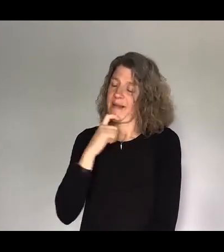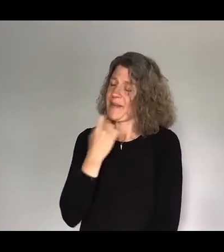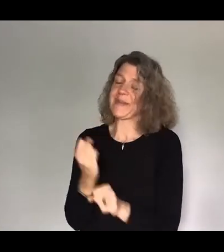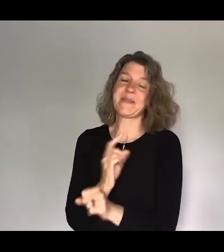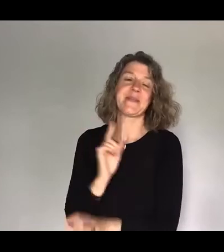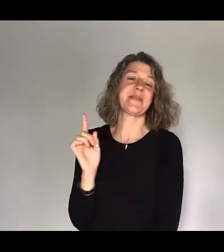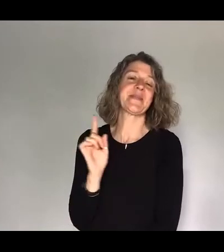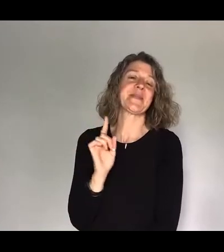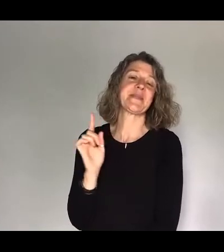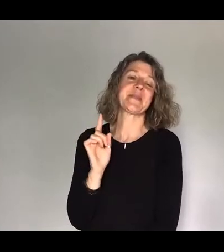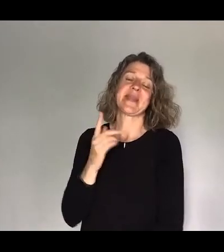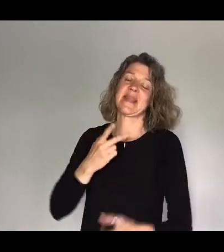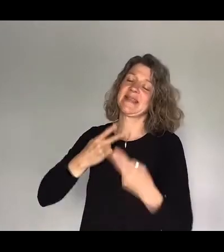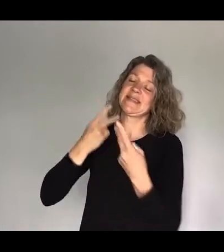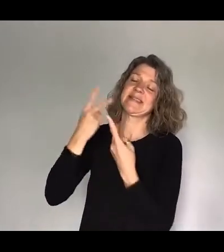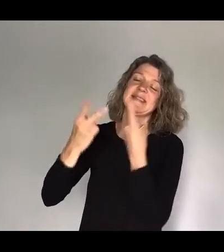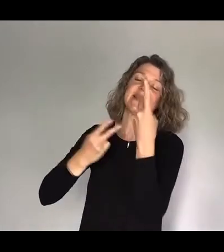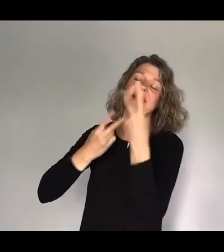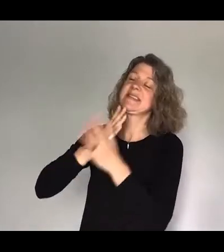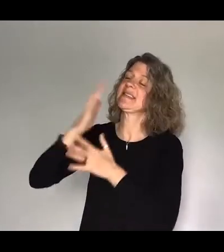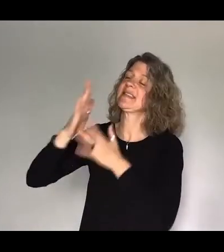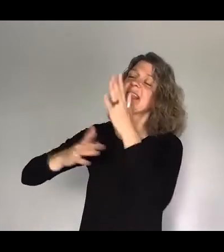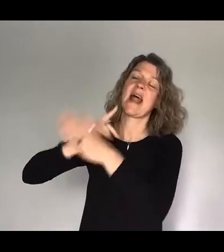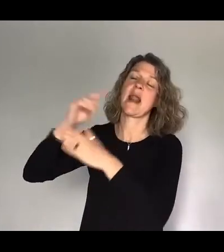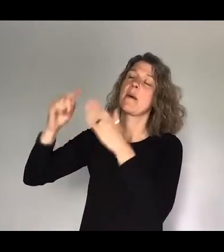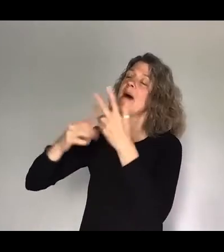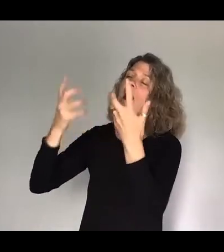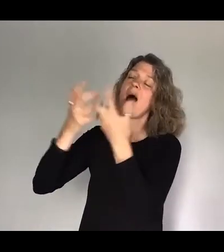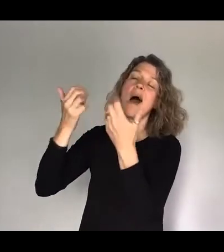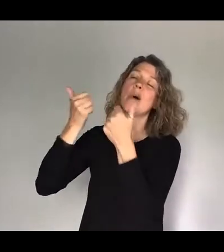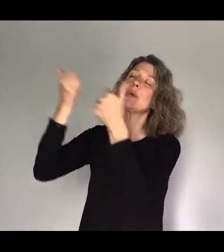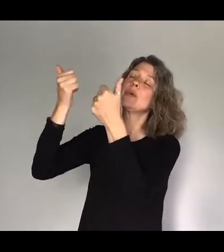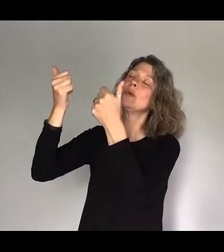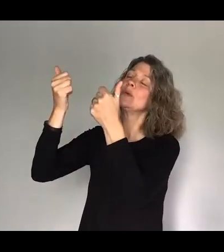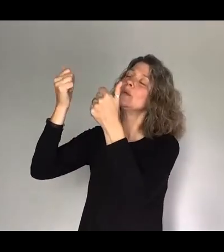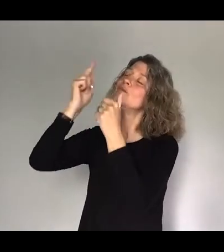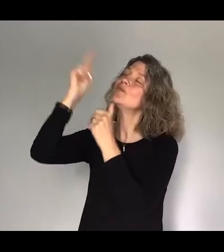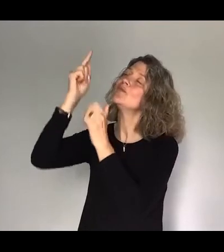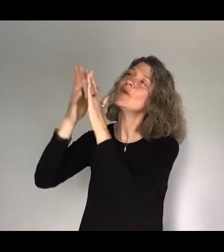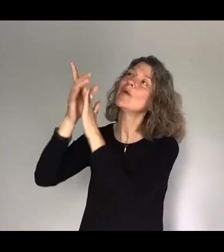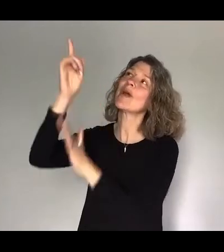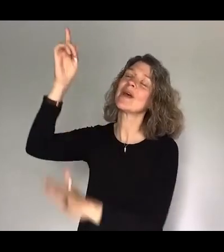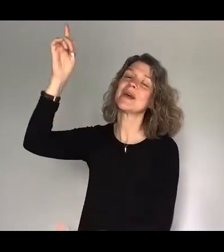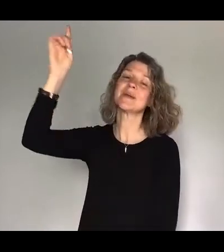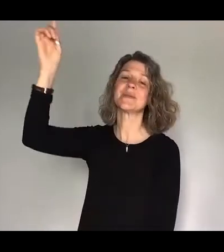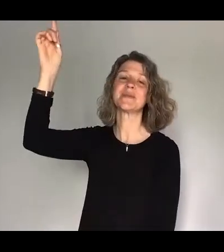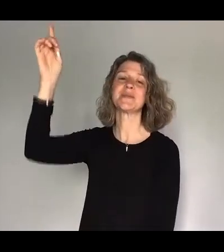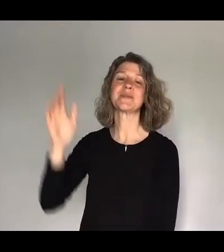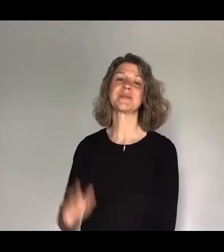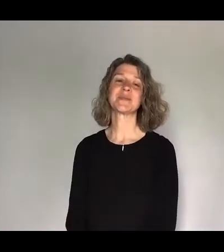will sing of the goodness of God oh my life